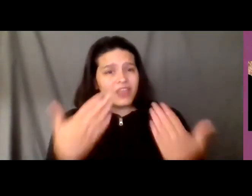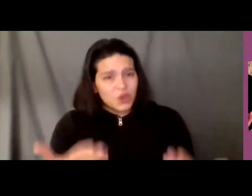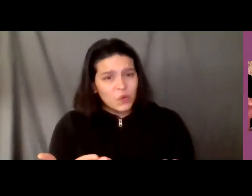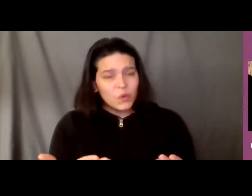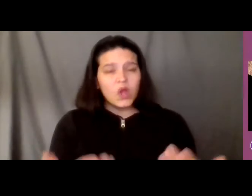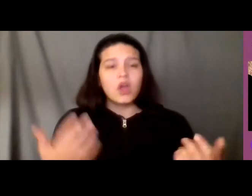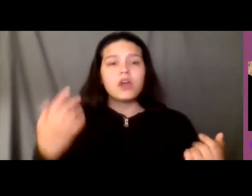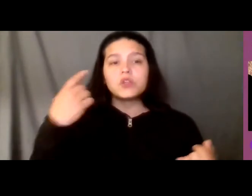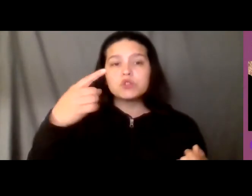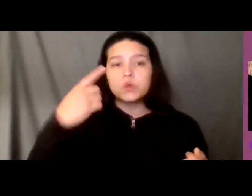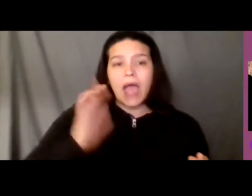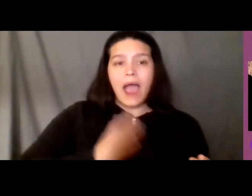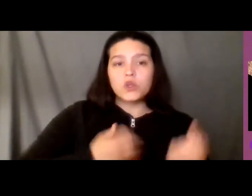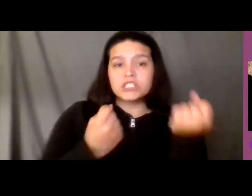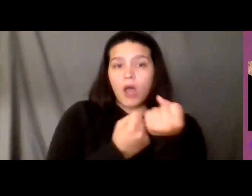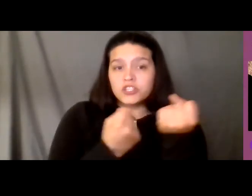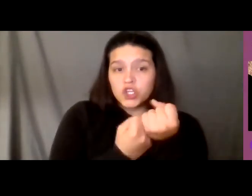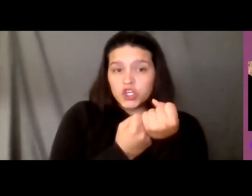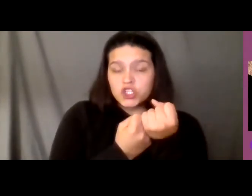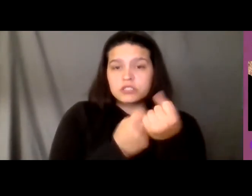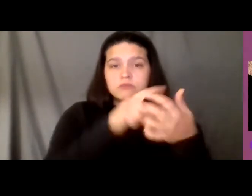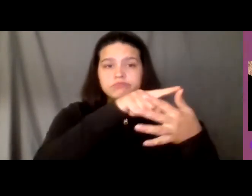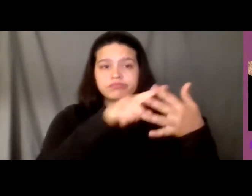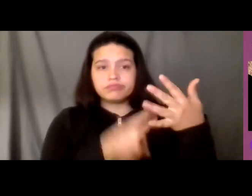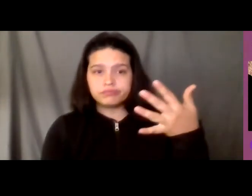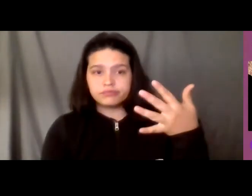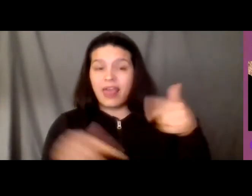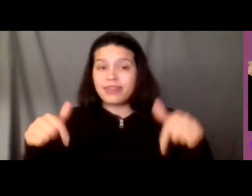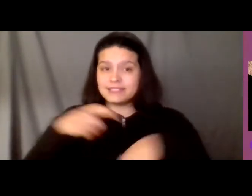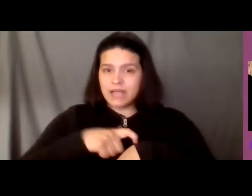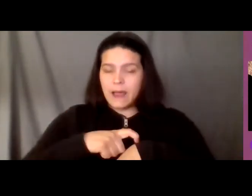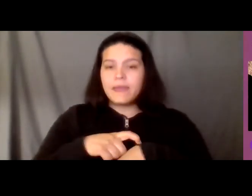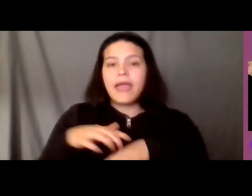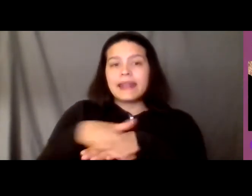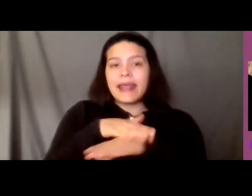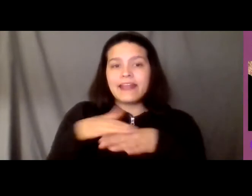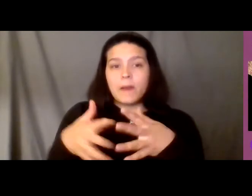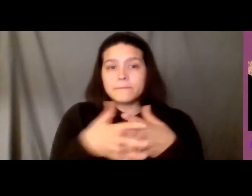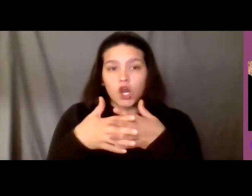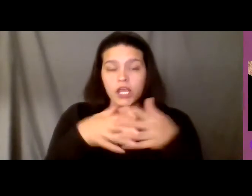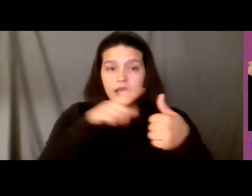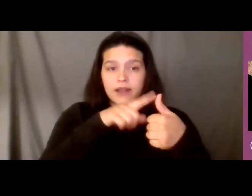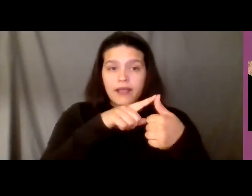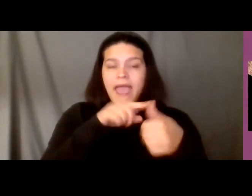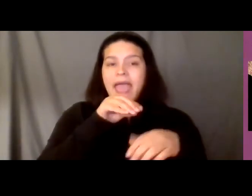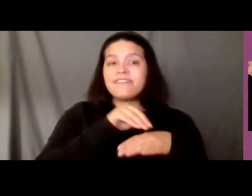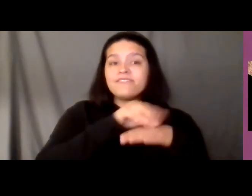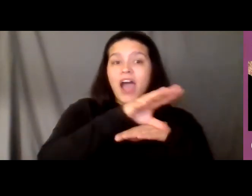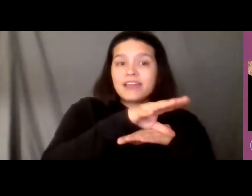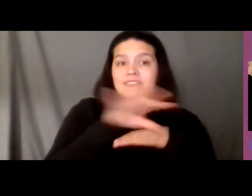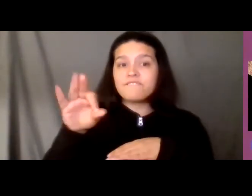to our sponsors uh this time round which is the native american advice fund